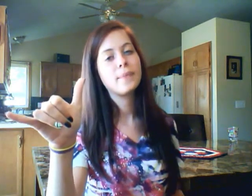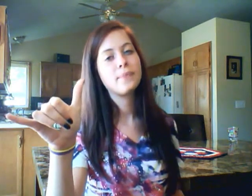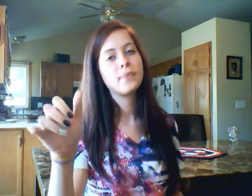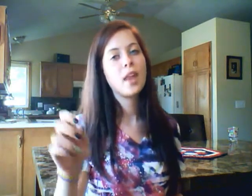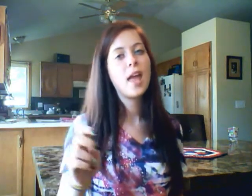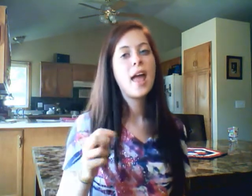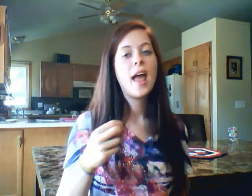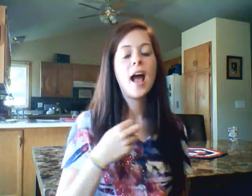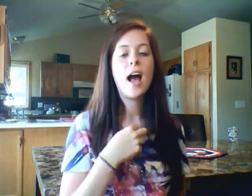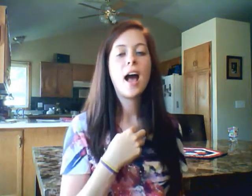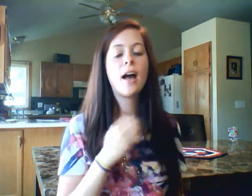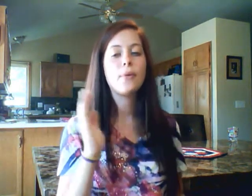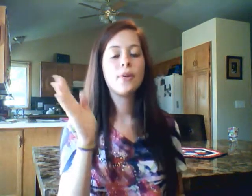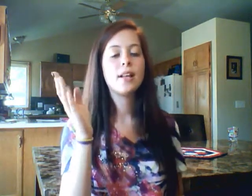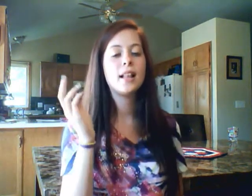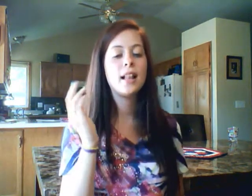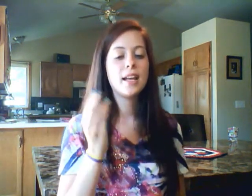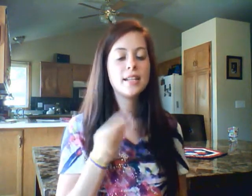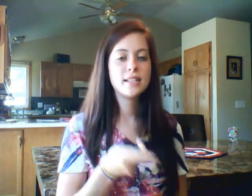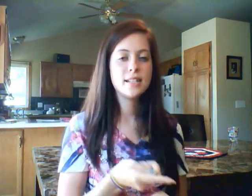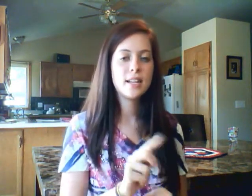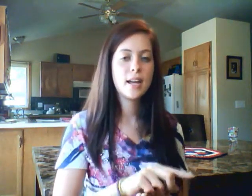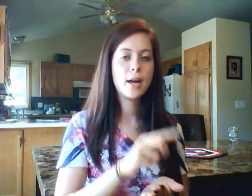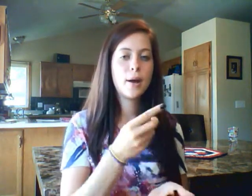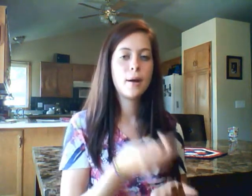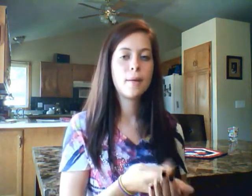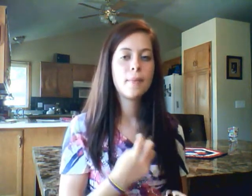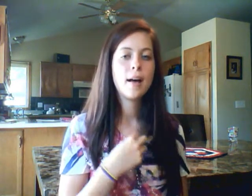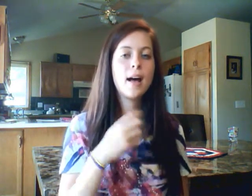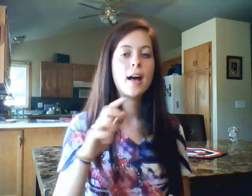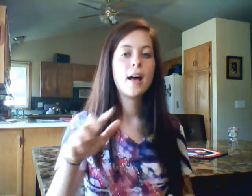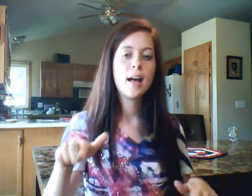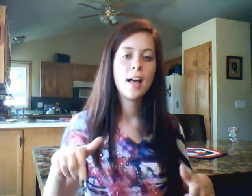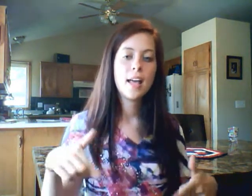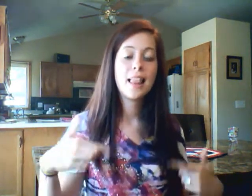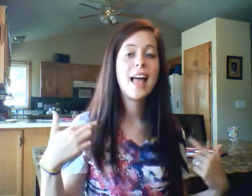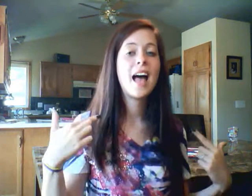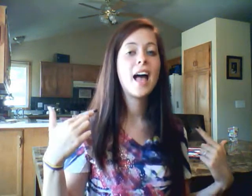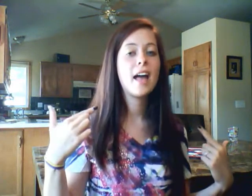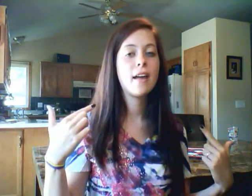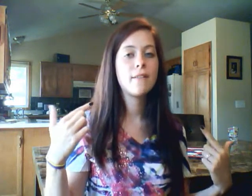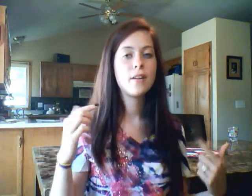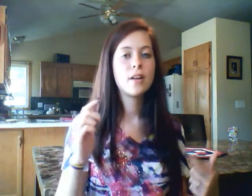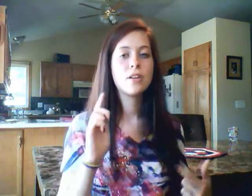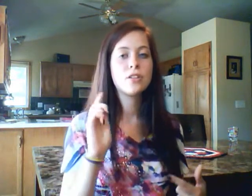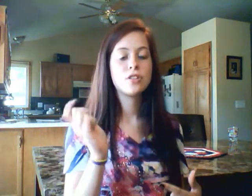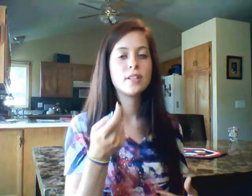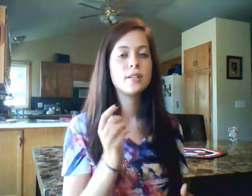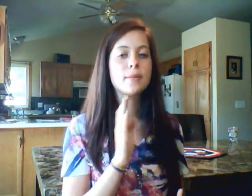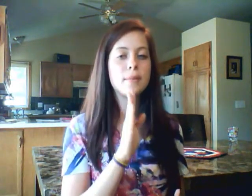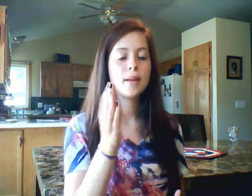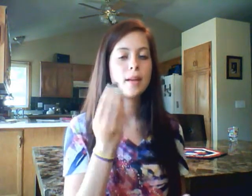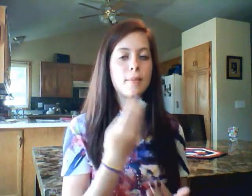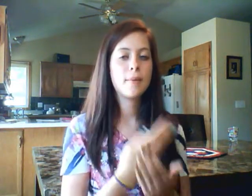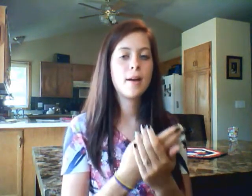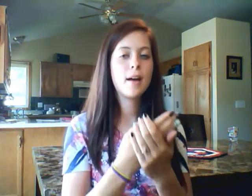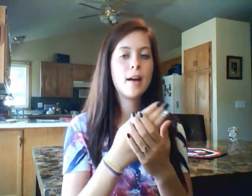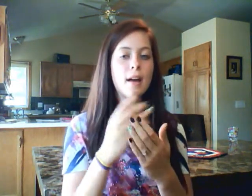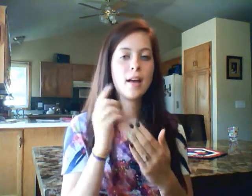I would lay down my life, just to be by